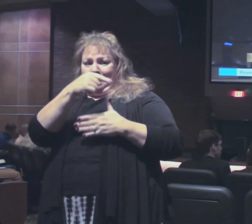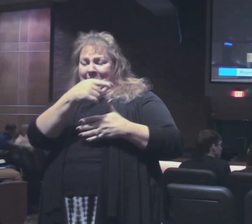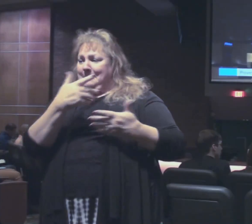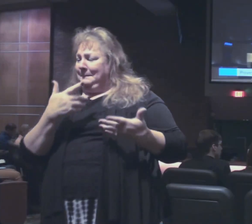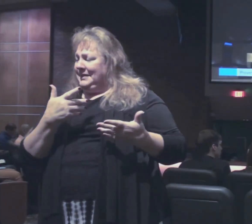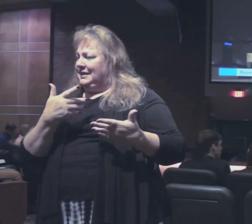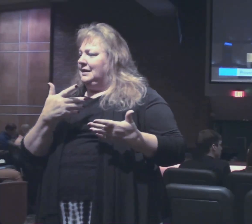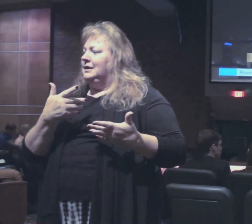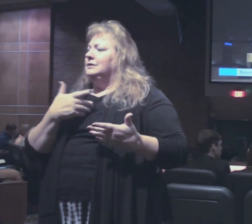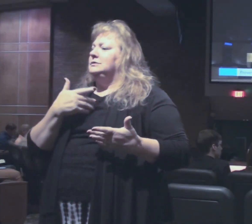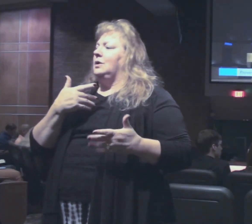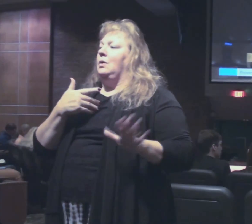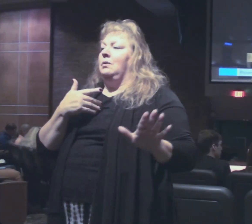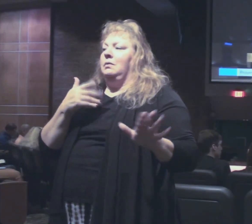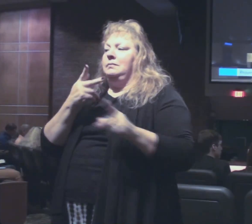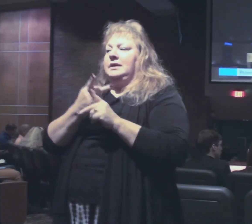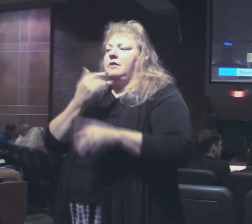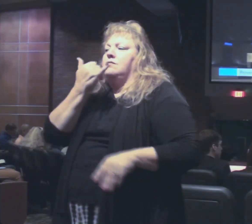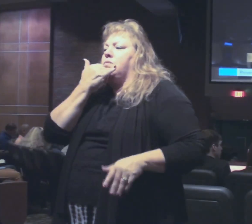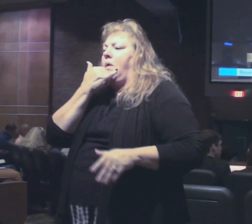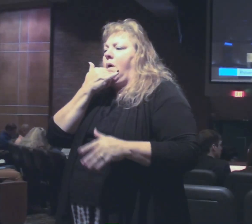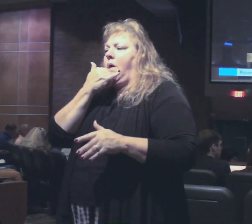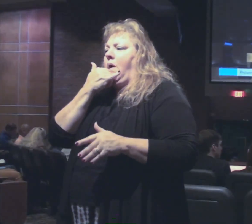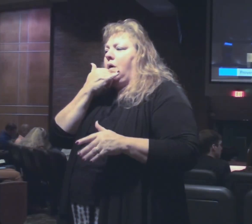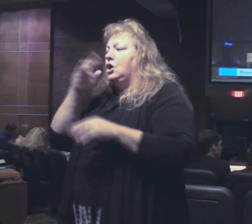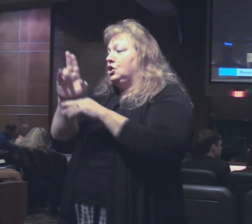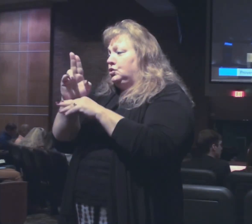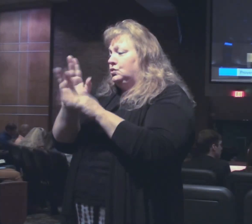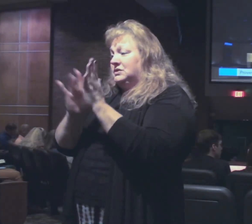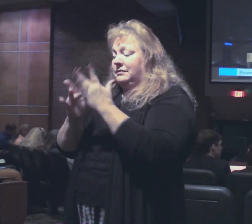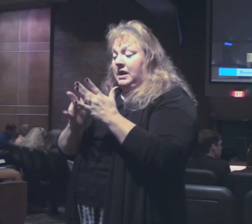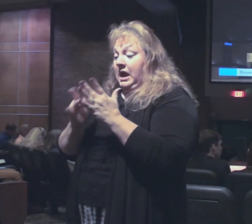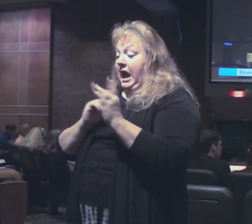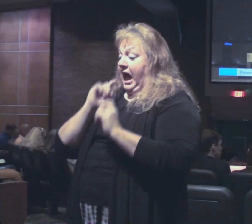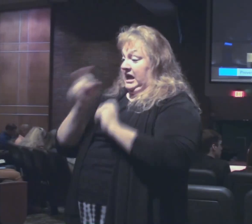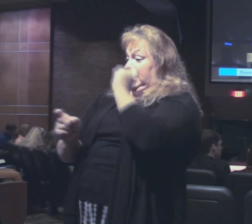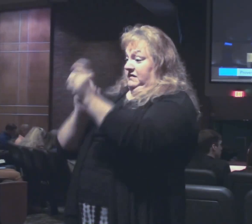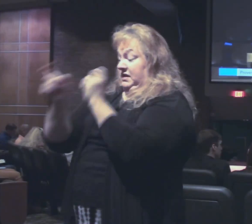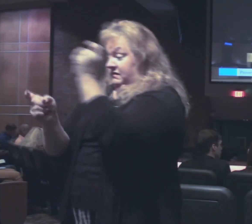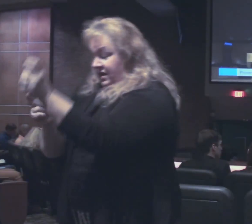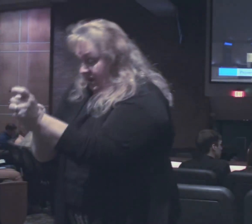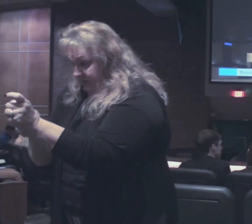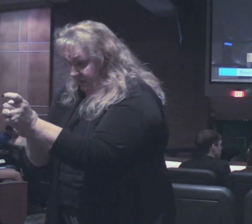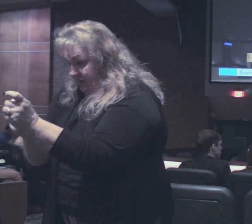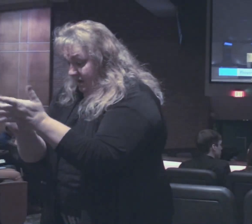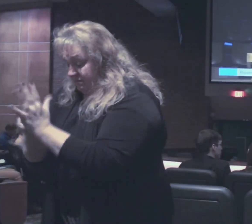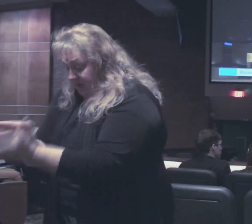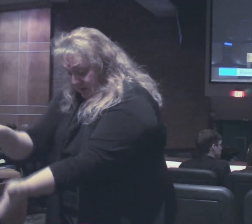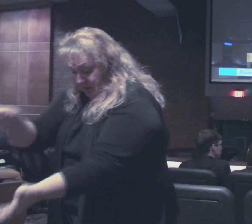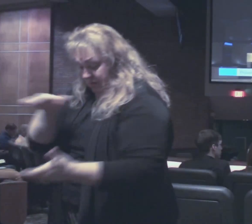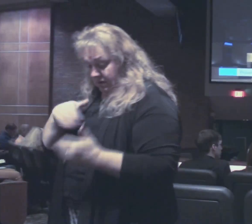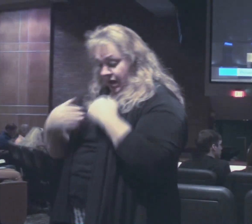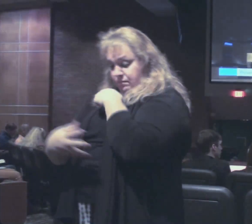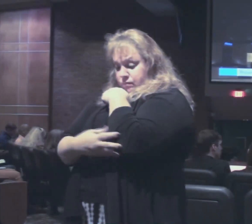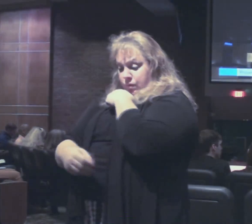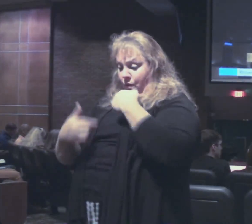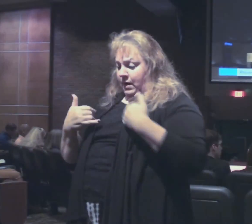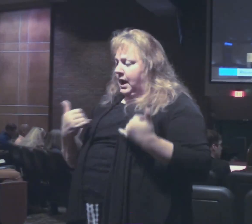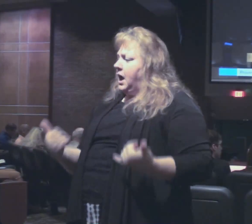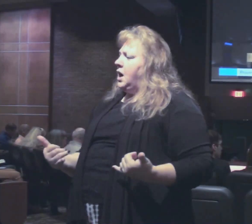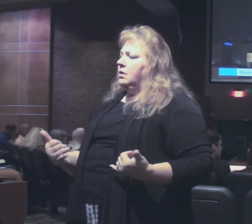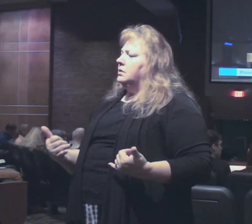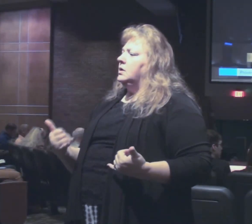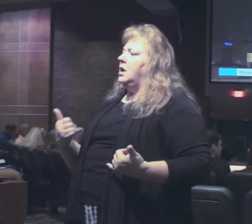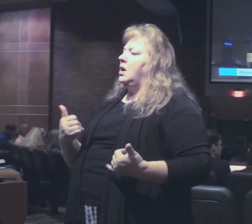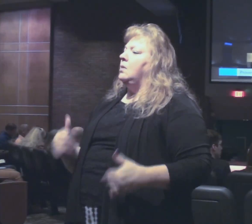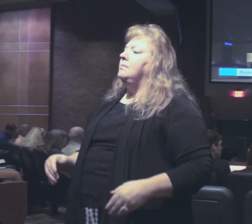careful of the wrong use of scripture. And just because I give generously doesn't mean I don't guarantee. So I'm poor. But I'm going